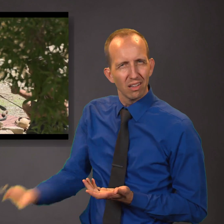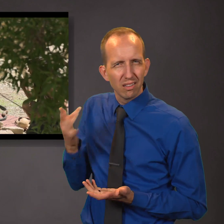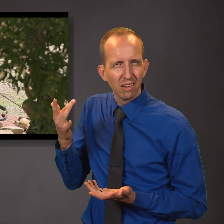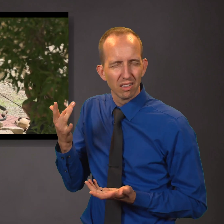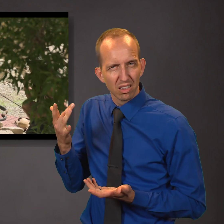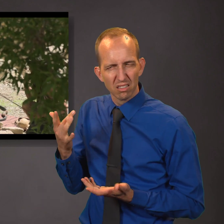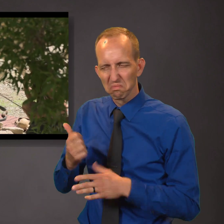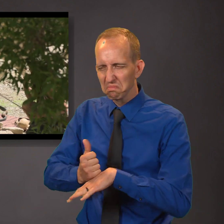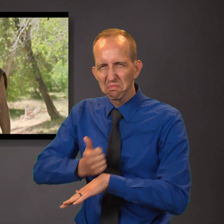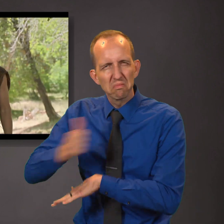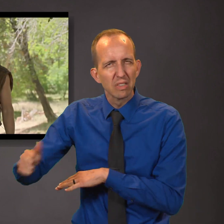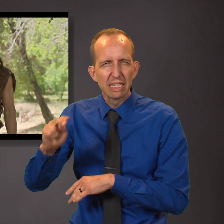over this people.